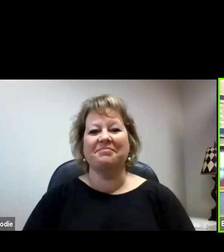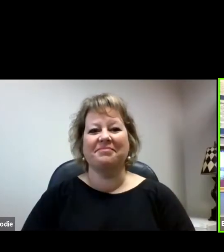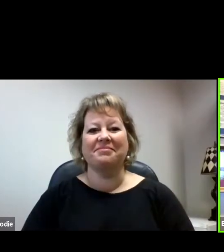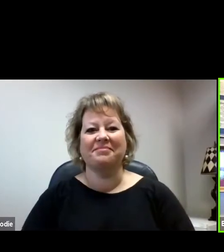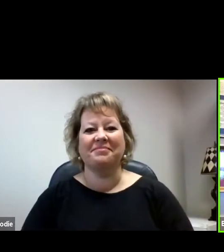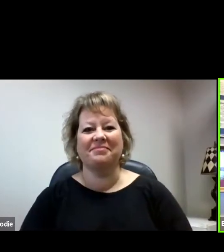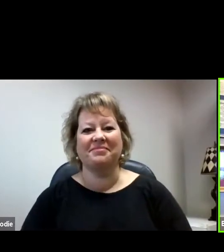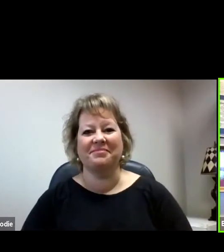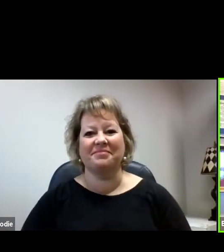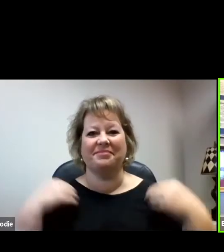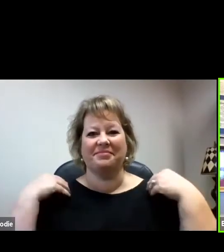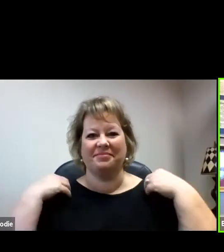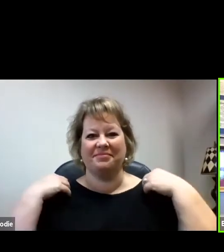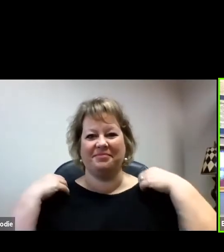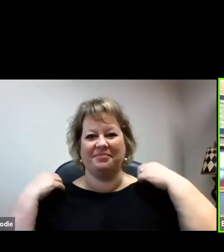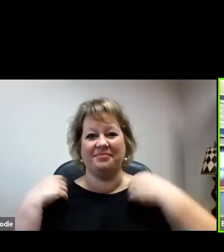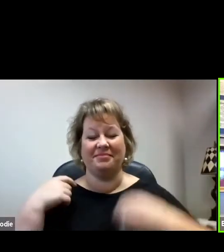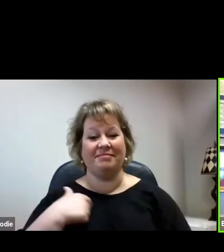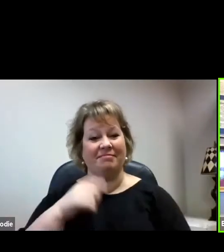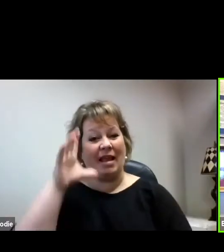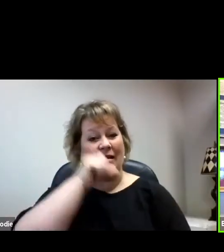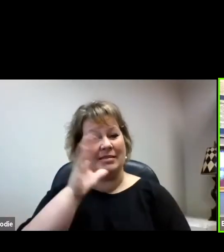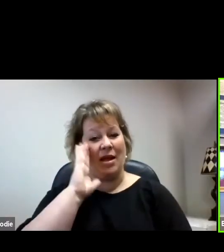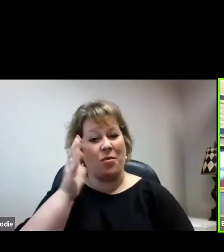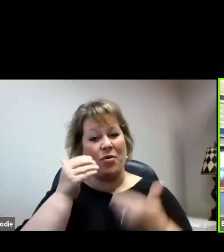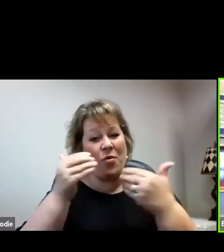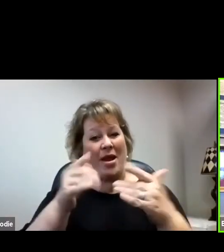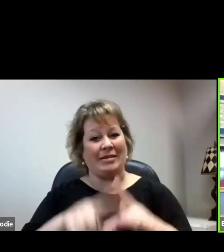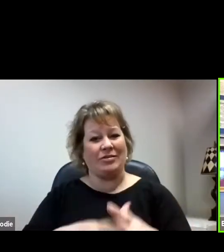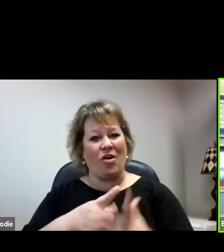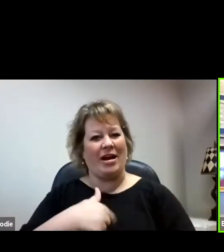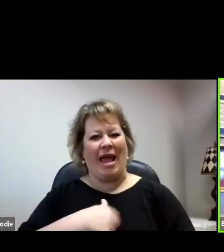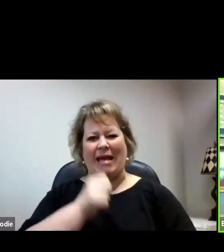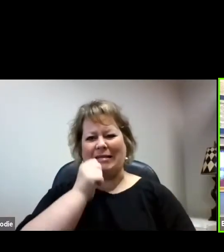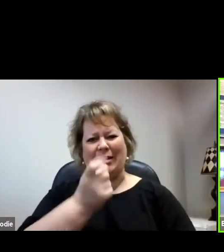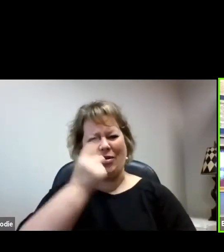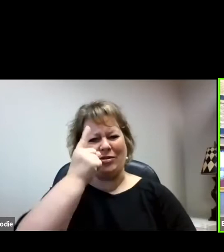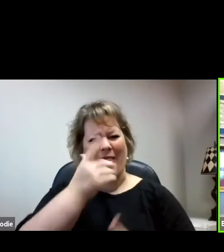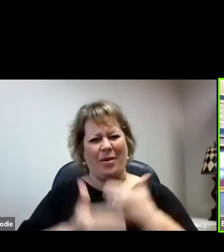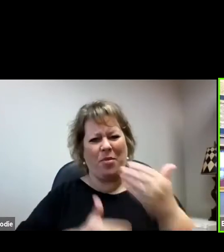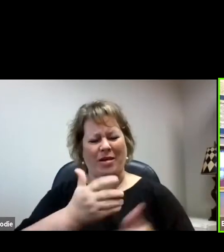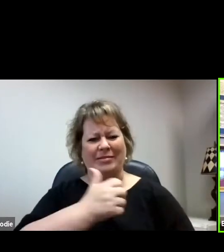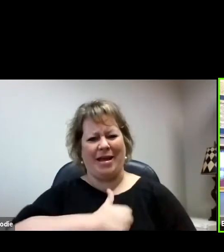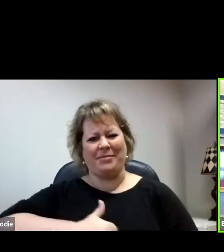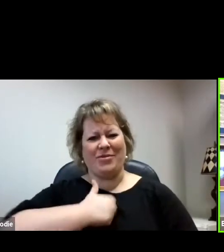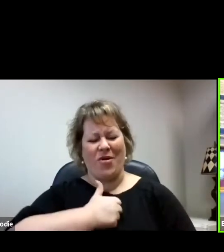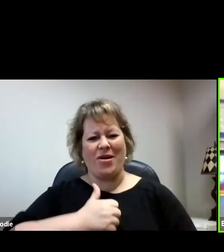I guess I need to just get started. I wasn't really understanding the process here. I apologize.